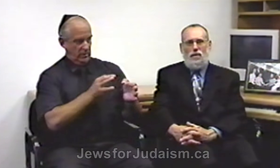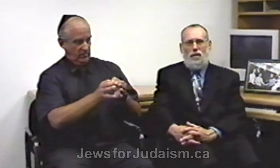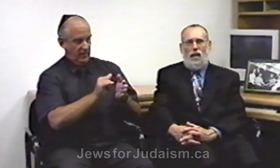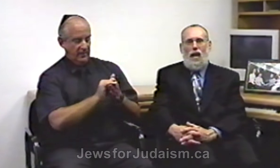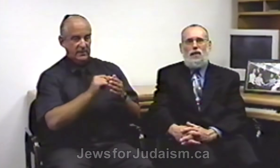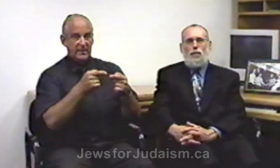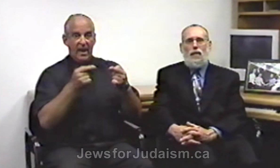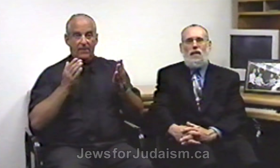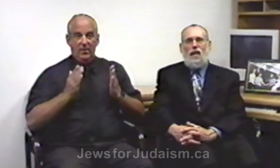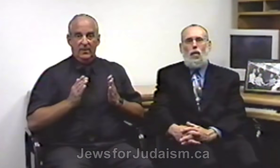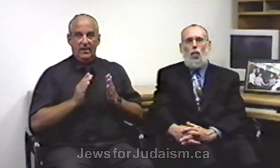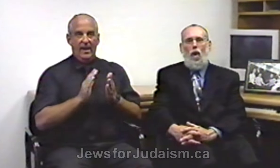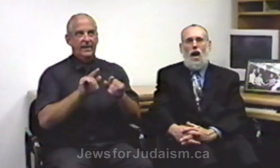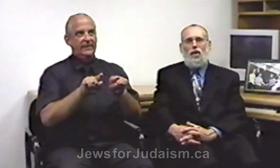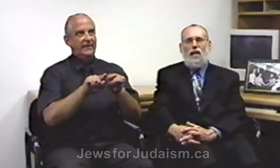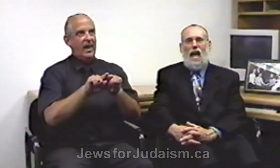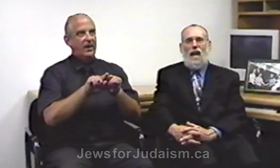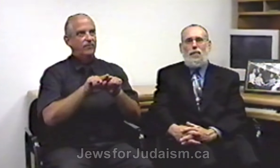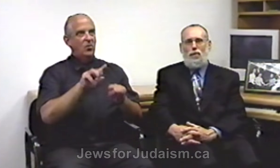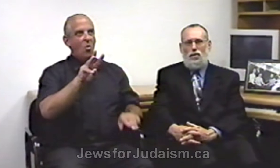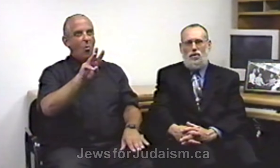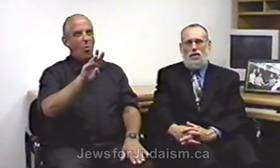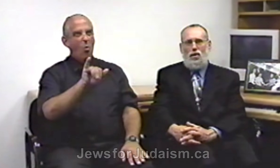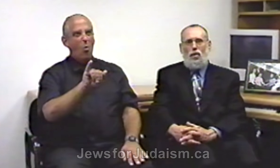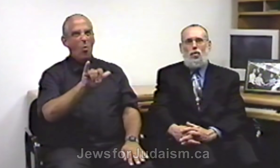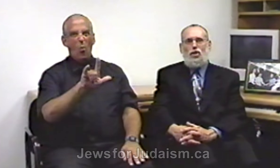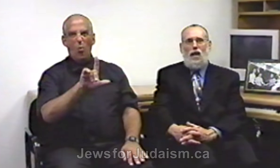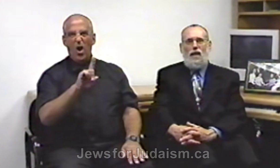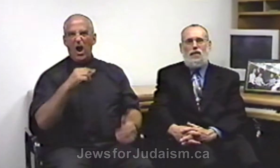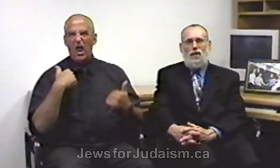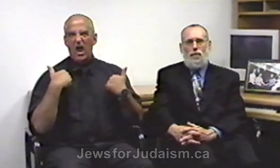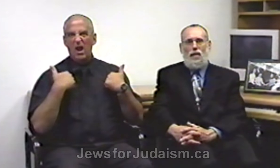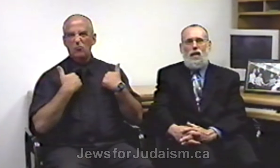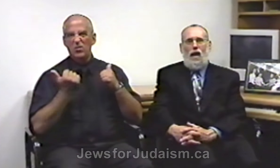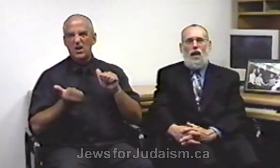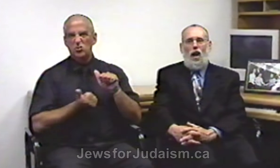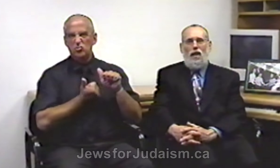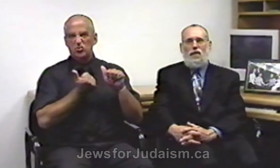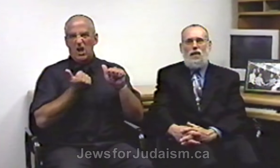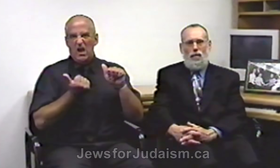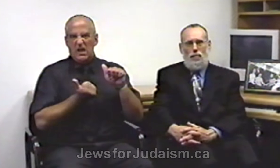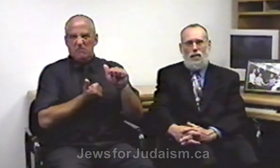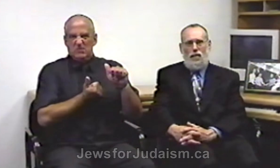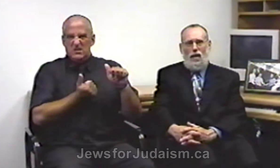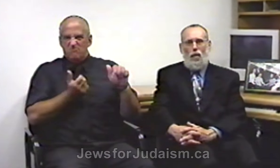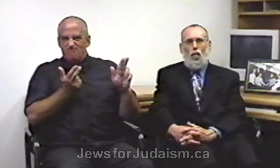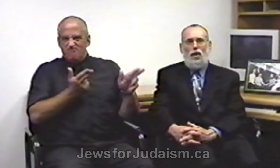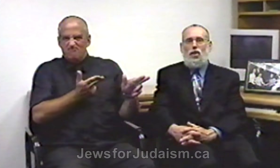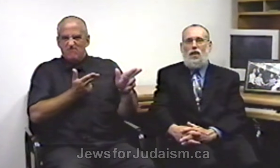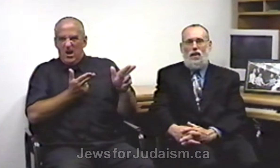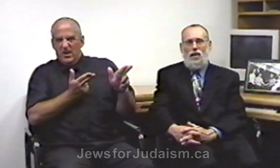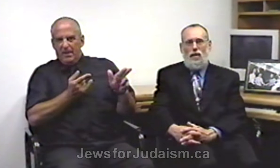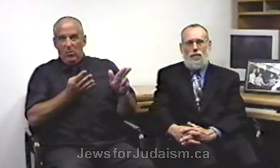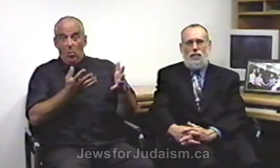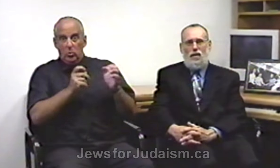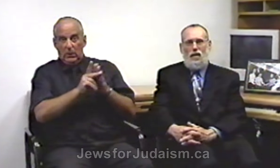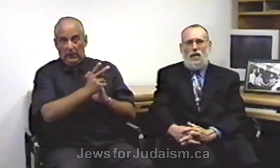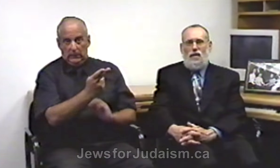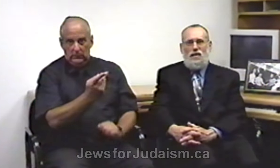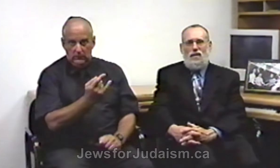as being like wild animals who chase him and hunt him and want to kill him. This